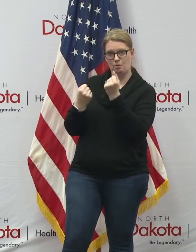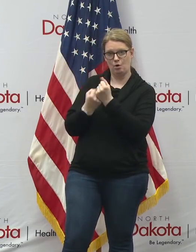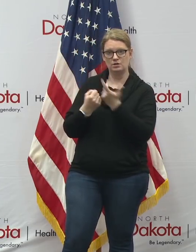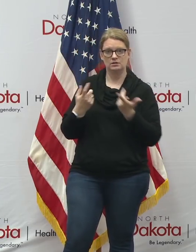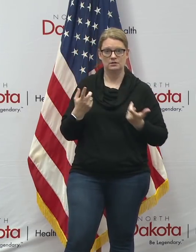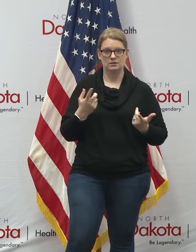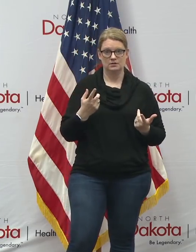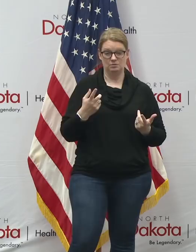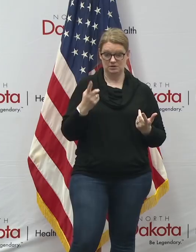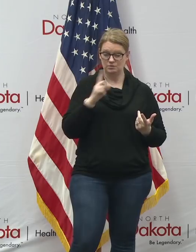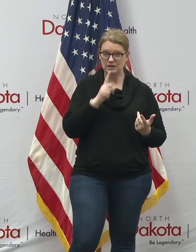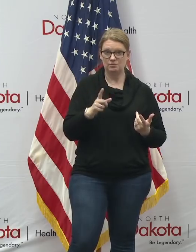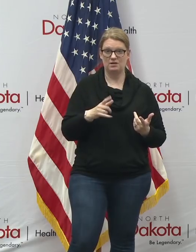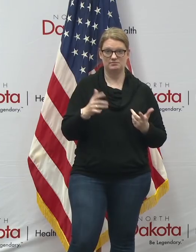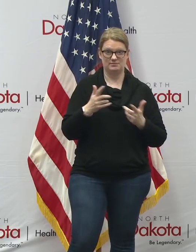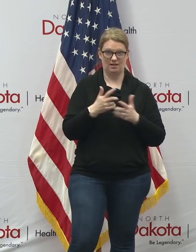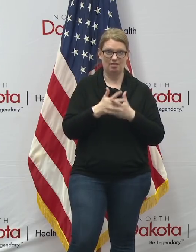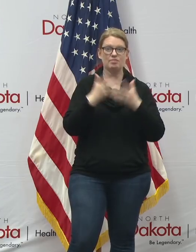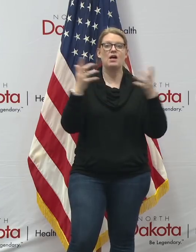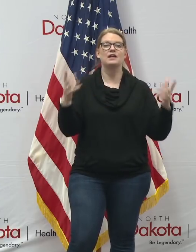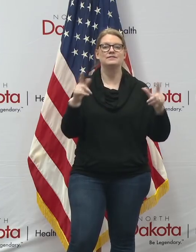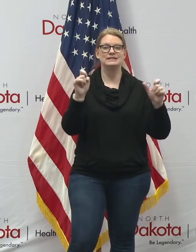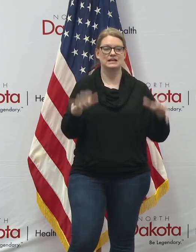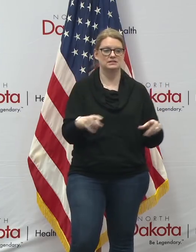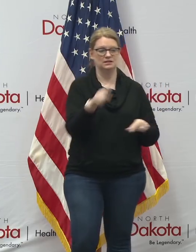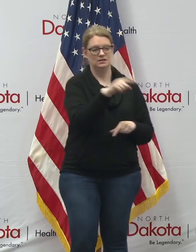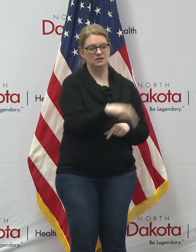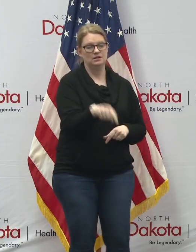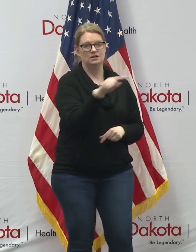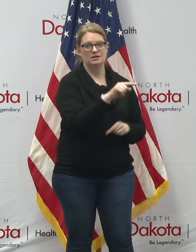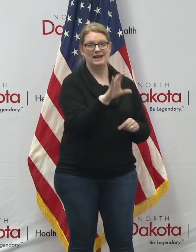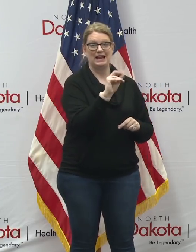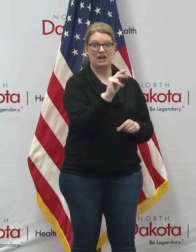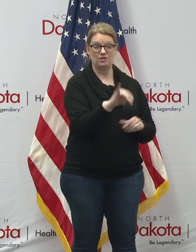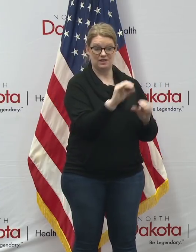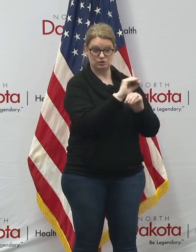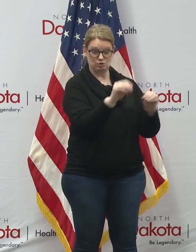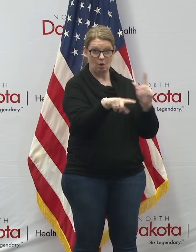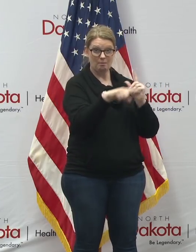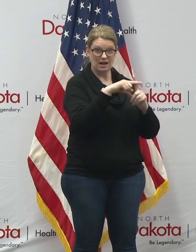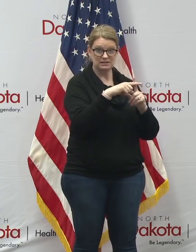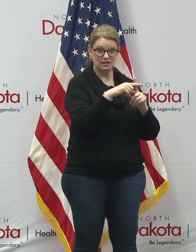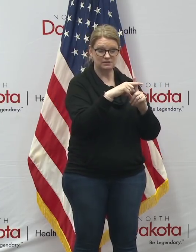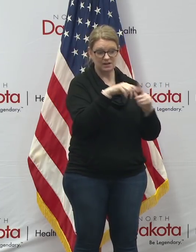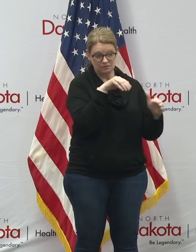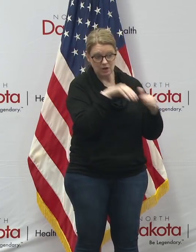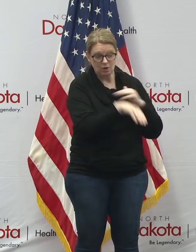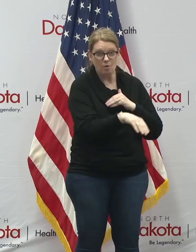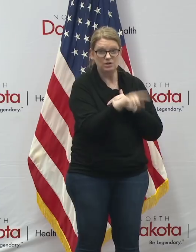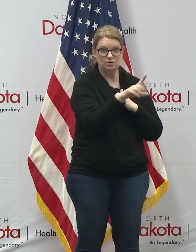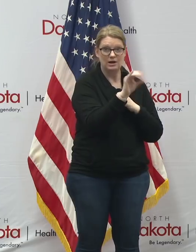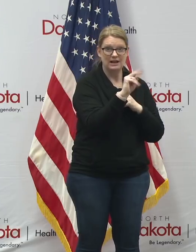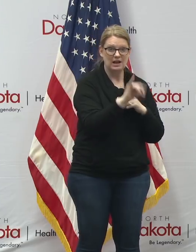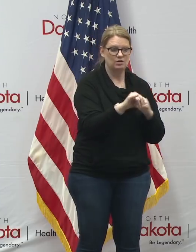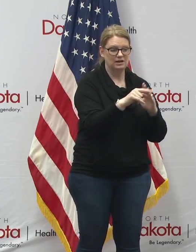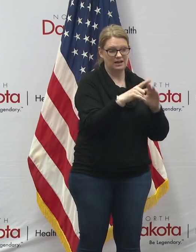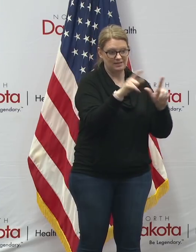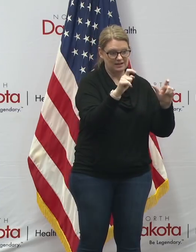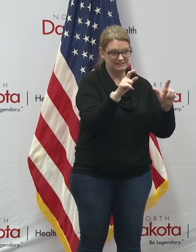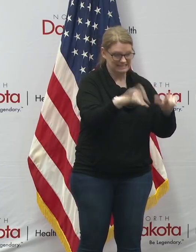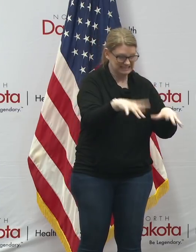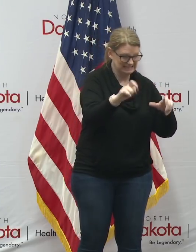to go do large scale testing in a county that has no reported positives and if we can go into a county like that and demonstrate